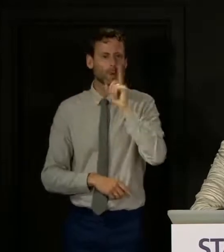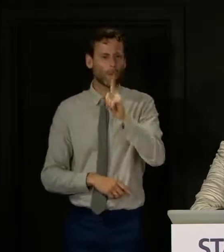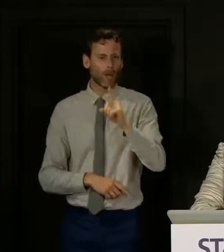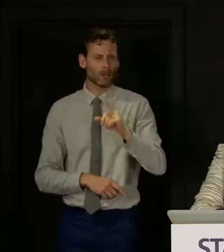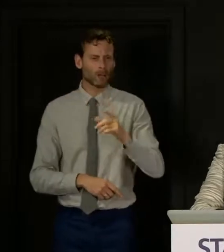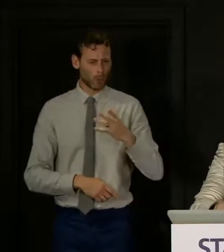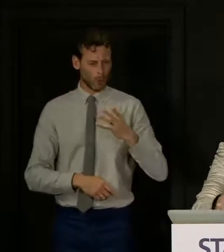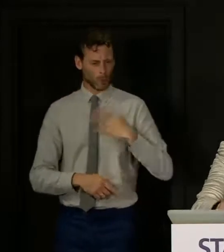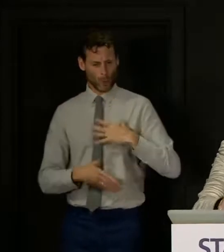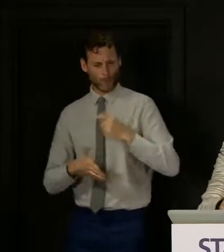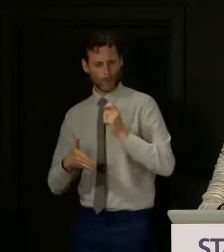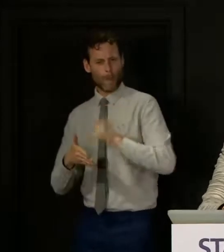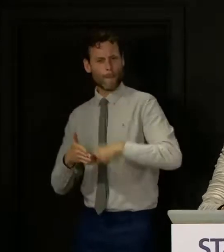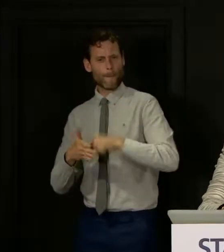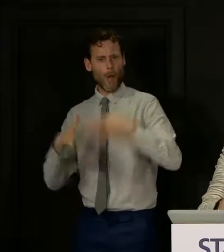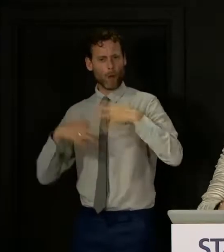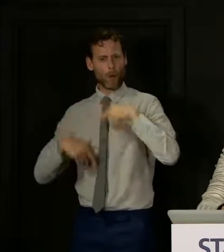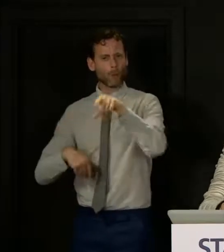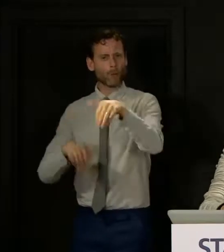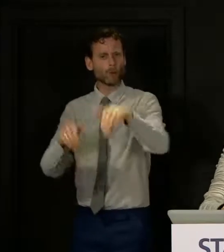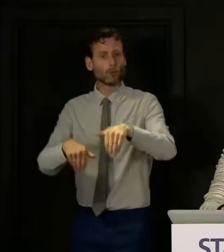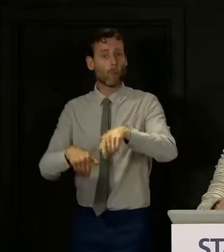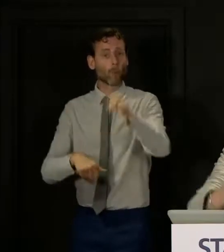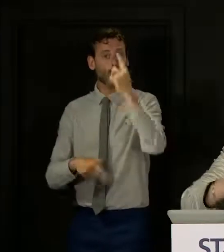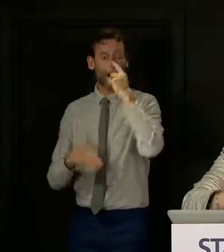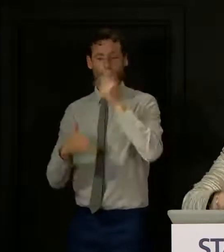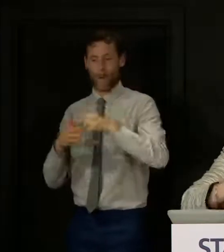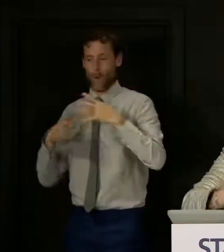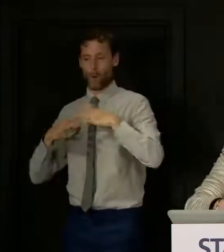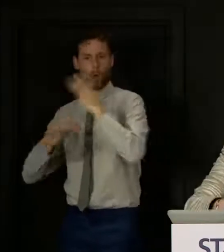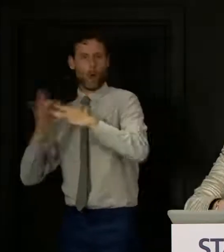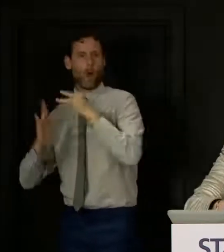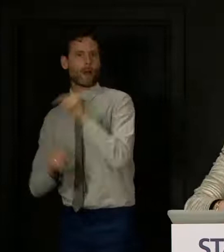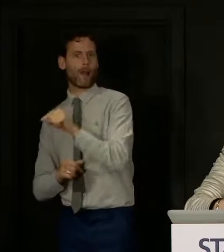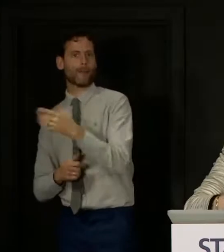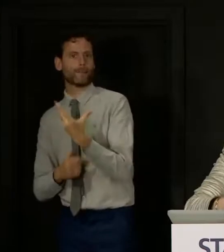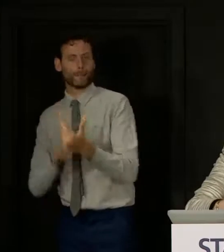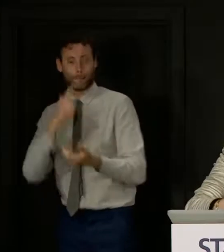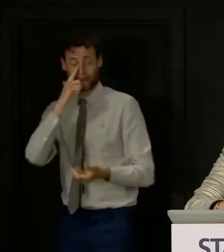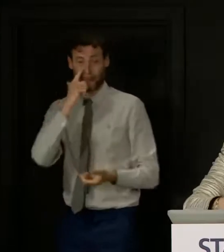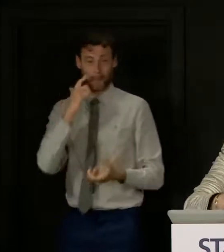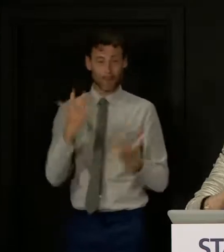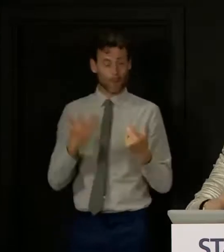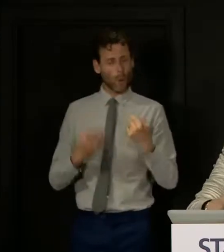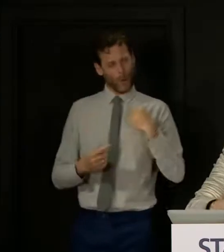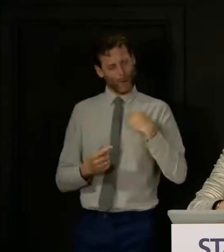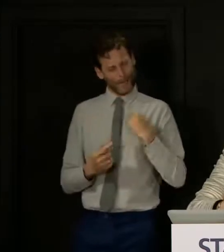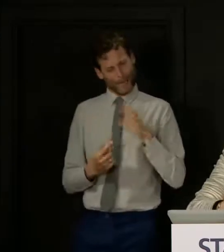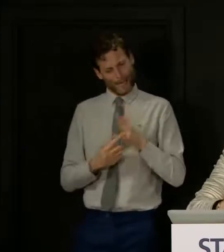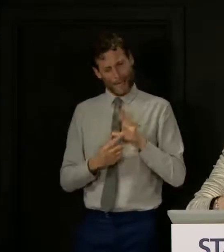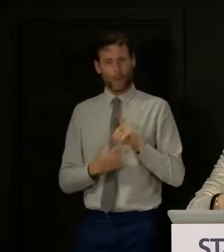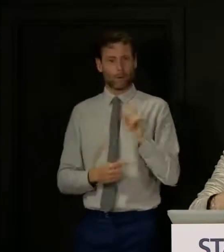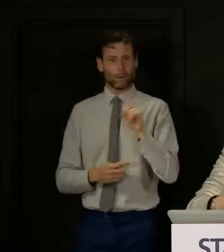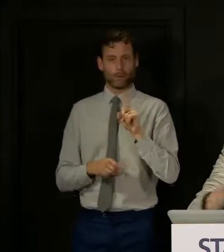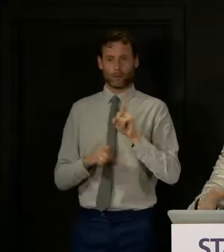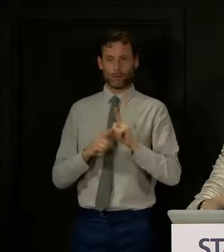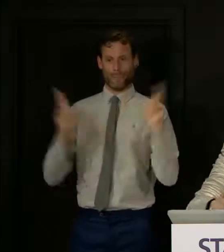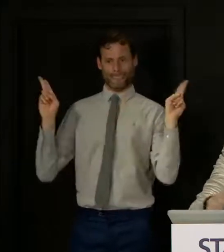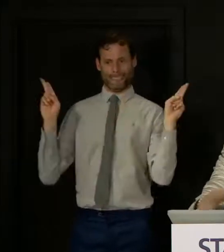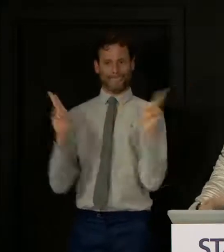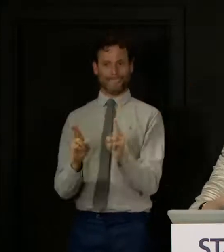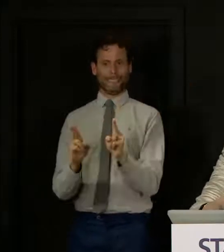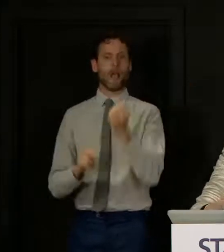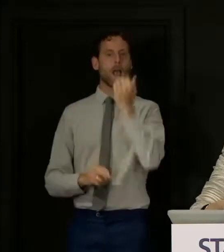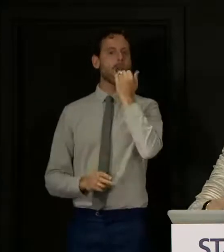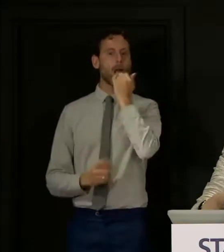online. So these are distinctions that we are making right now to try to keep the overall interaction of people and the footfall